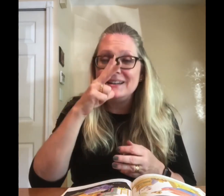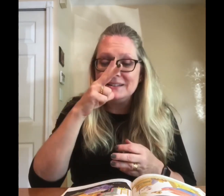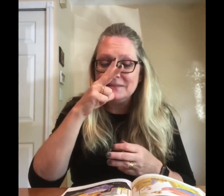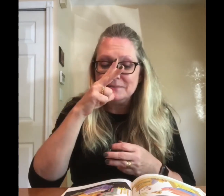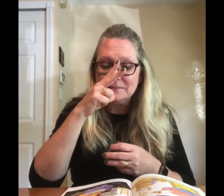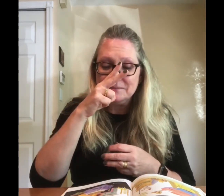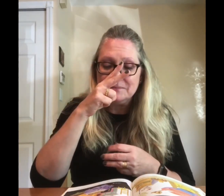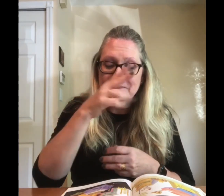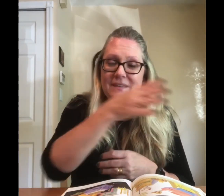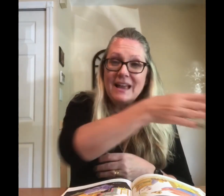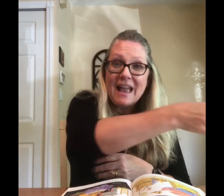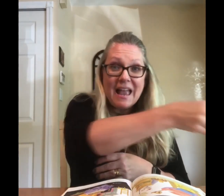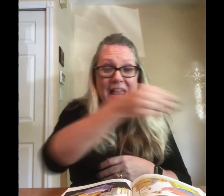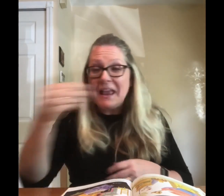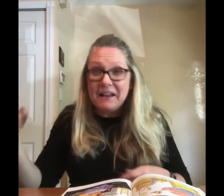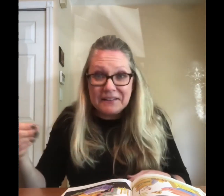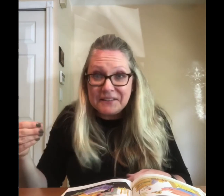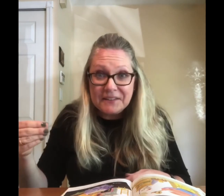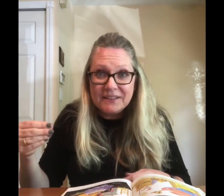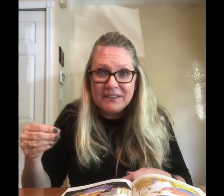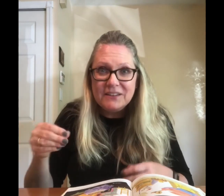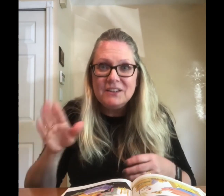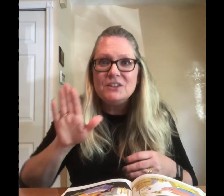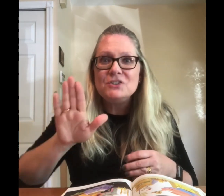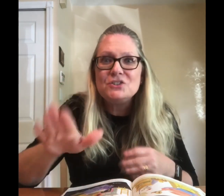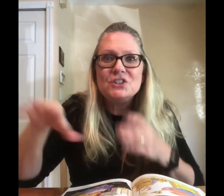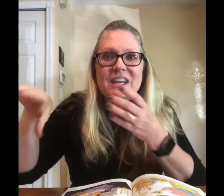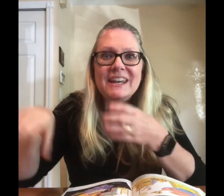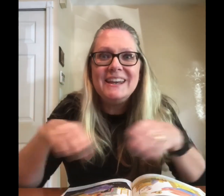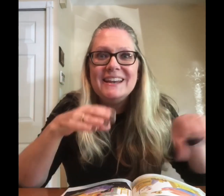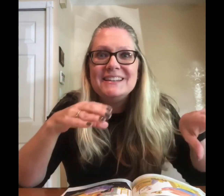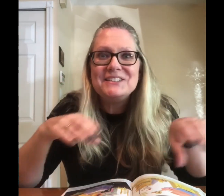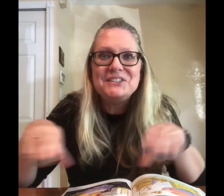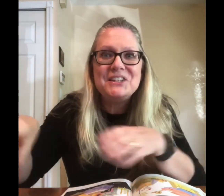and she did